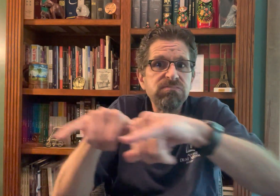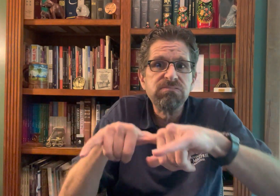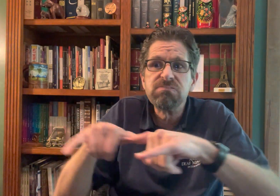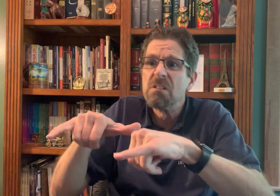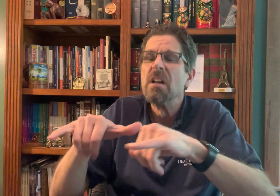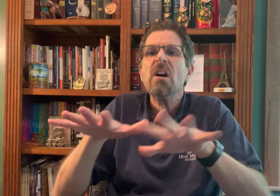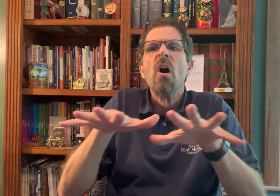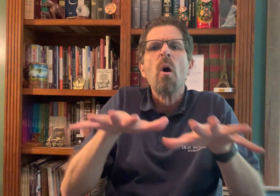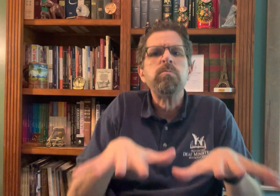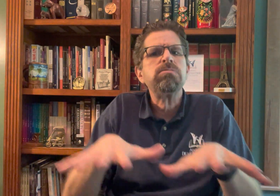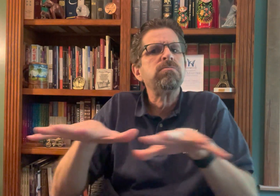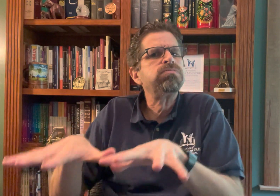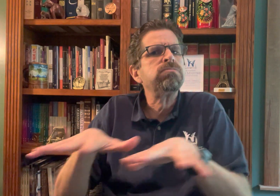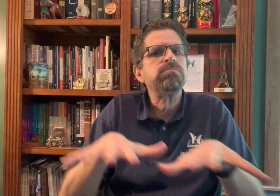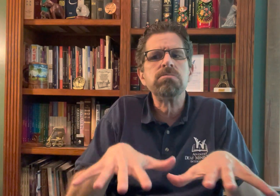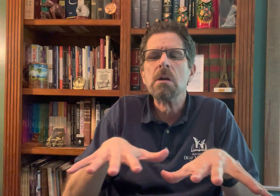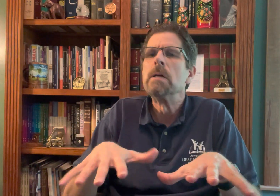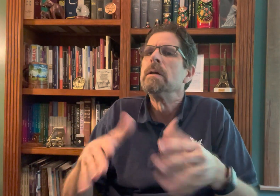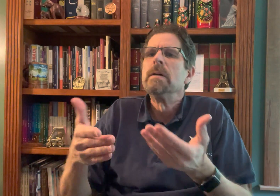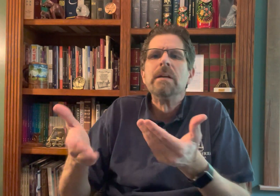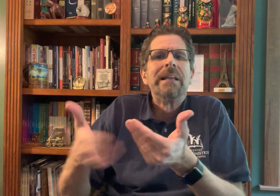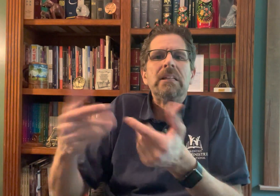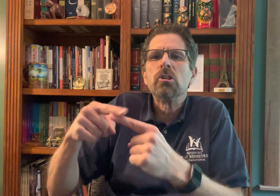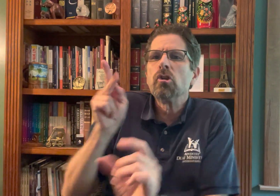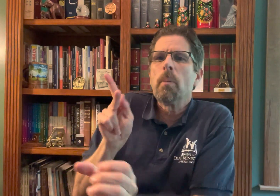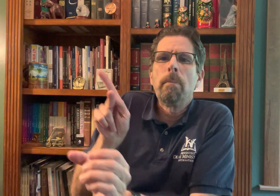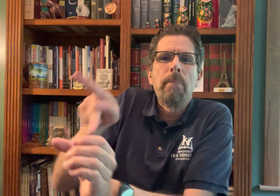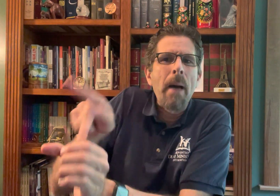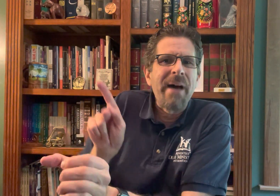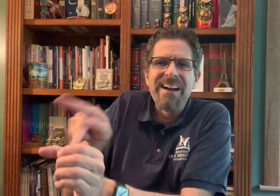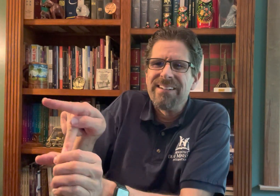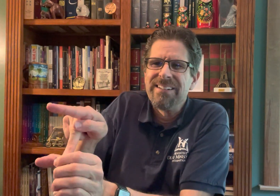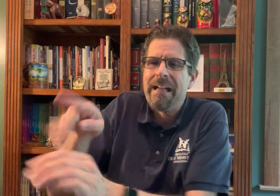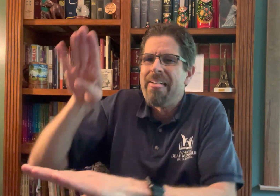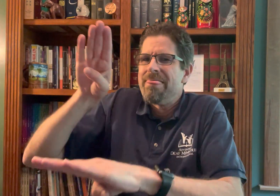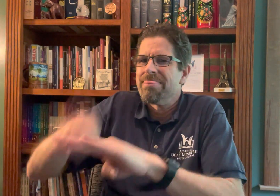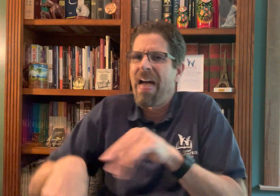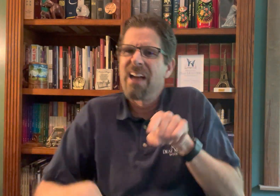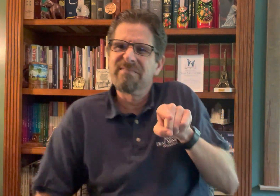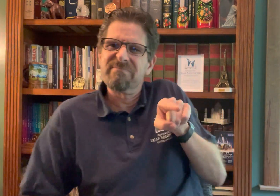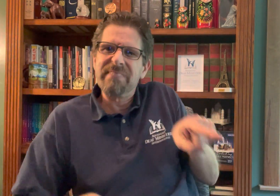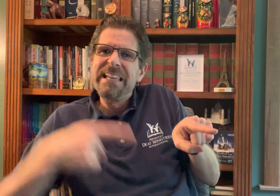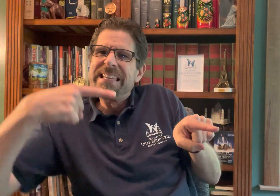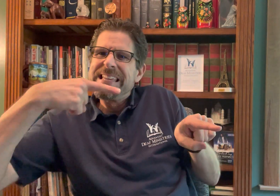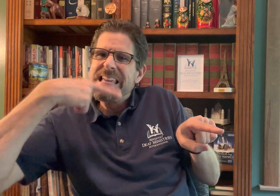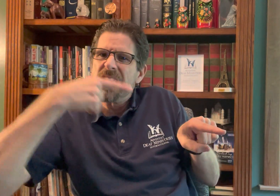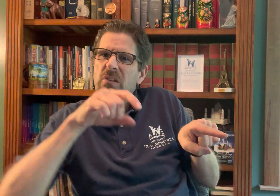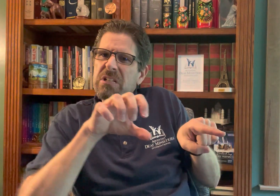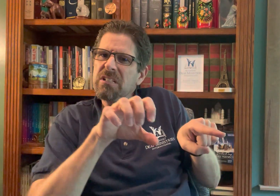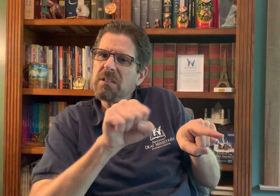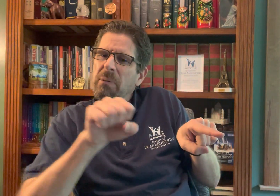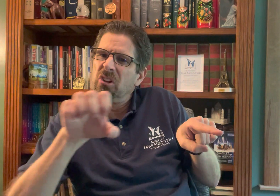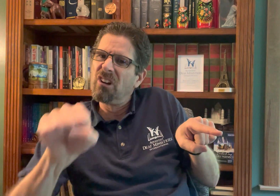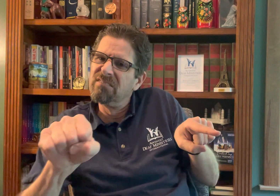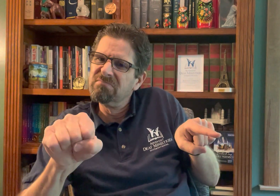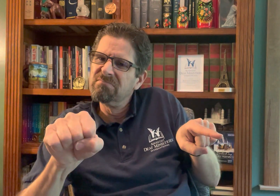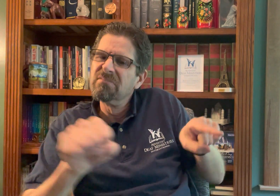level of understanding and they can use their language. They can take their time to discuss and it's easier for them to participate.